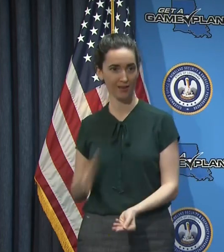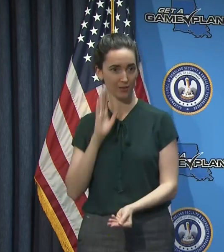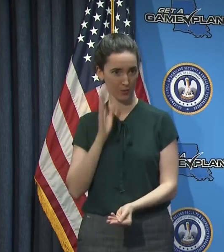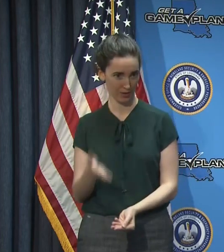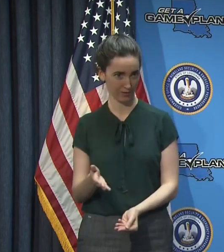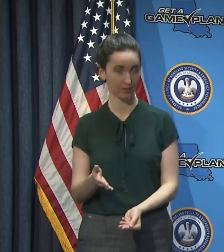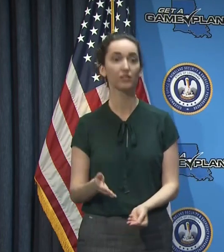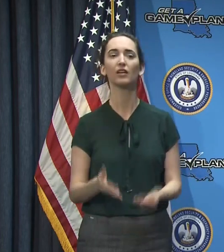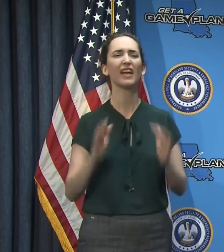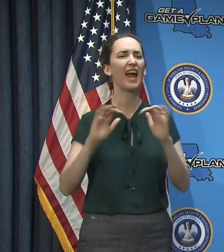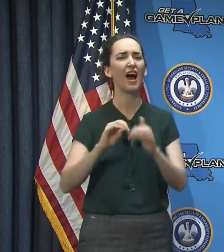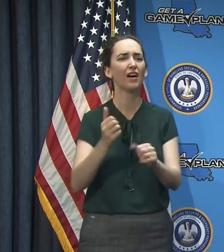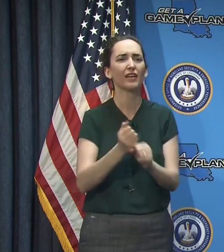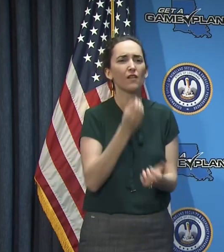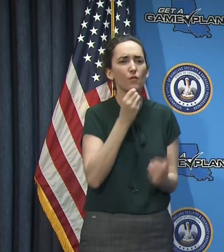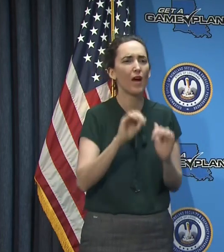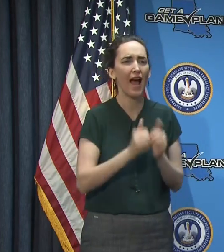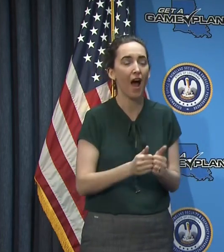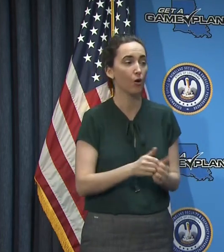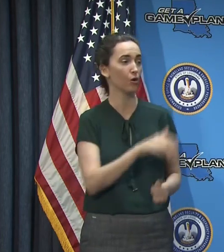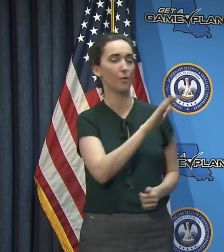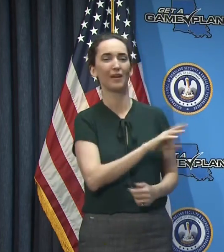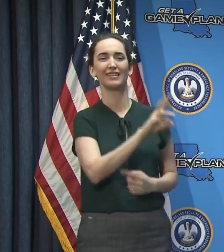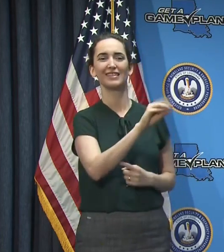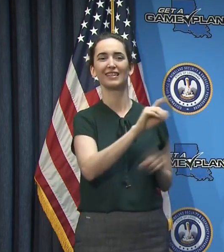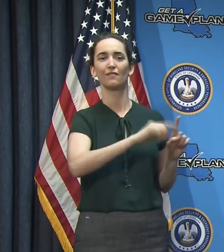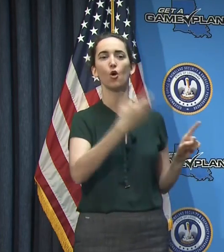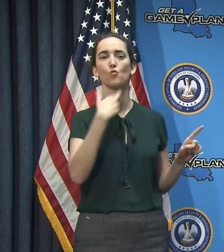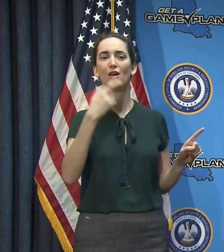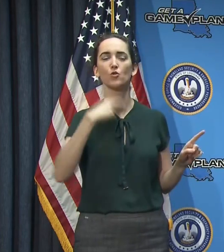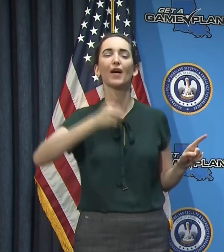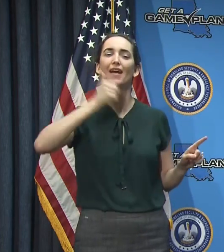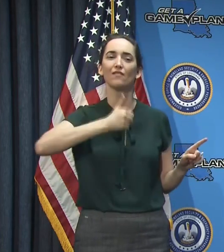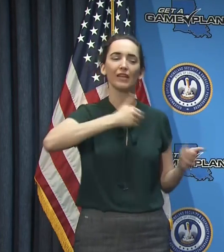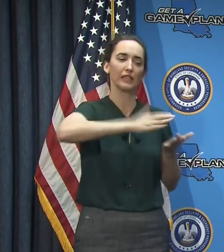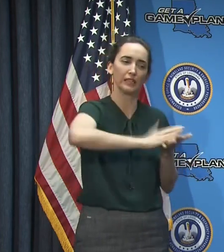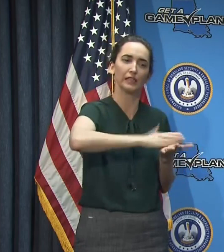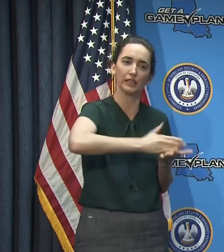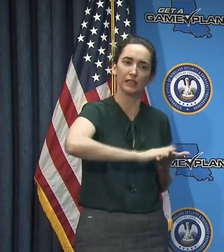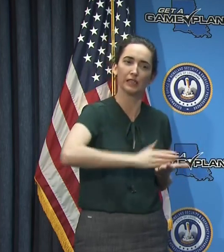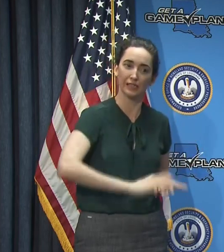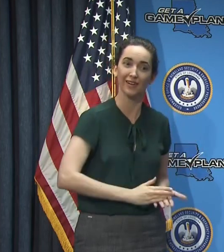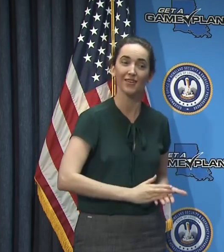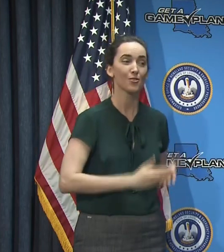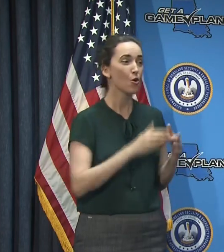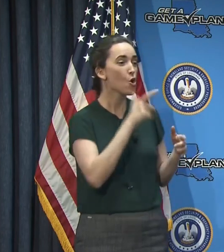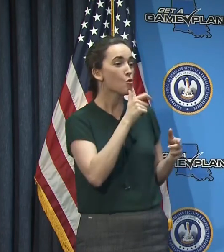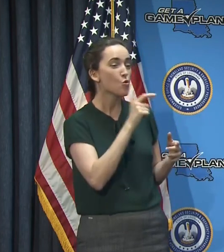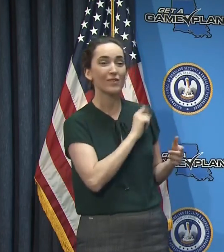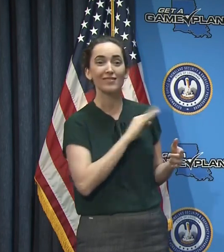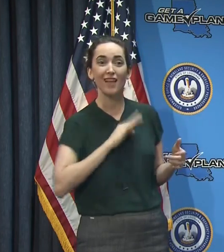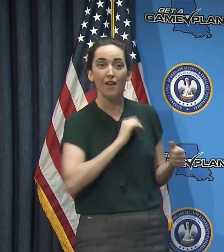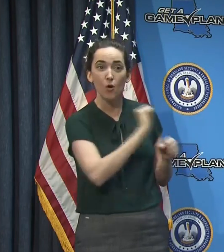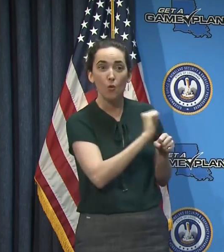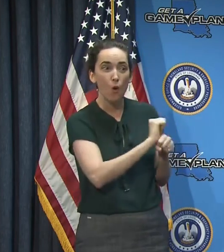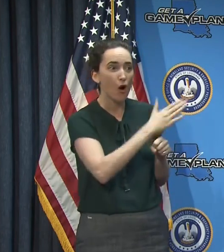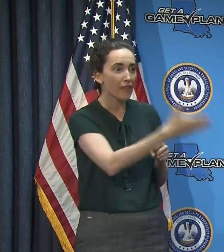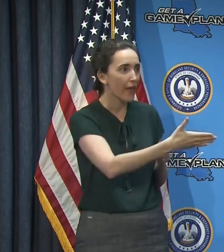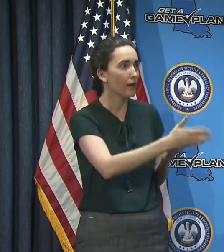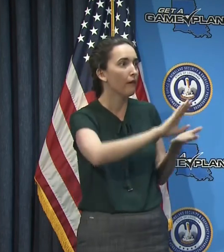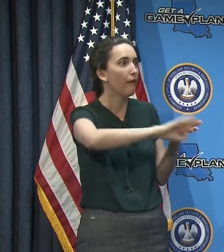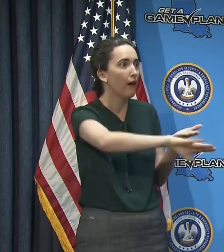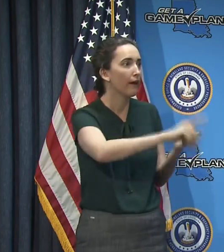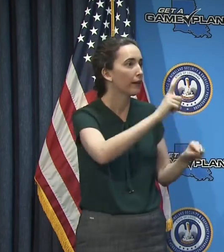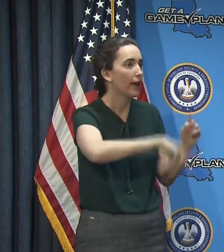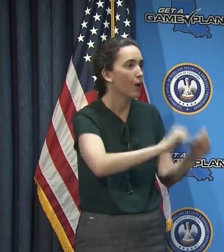60 restaurants is preparing thousands of meals daily, retaining restaurant workers who otherwise would have been unemployed